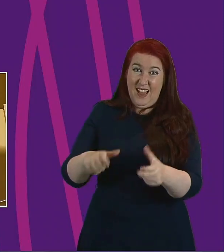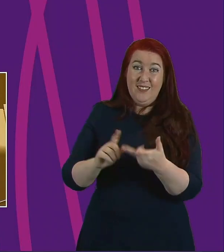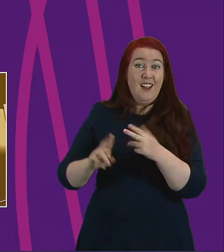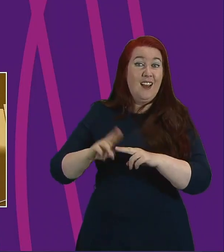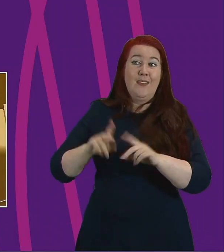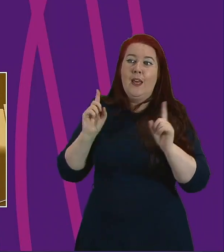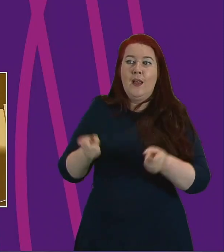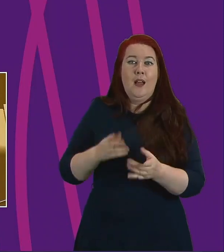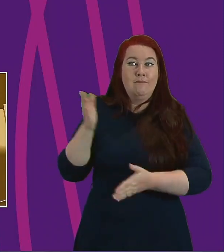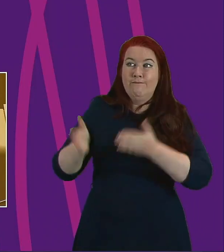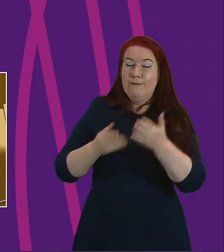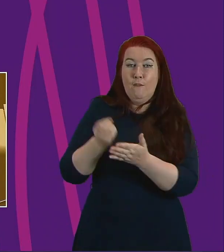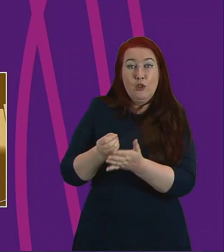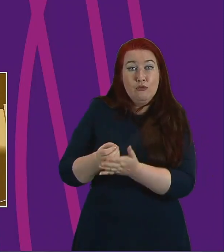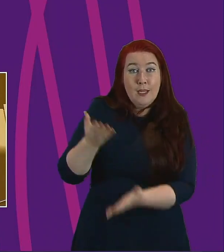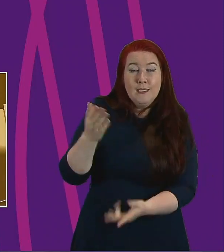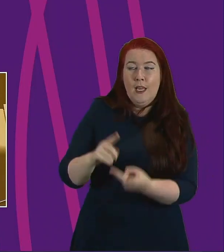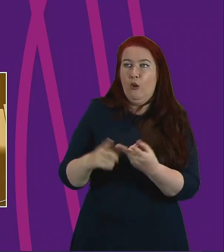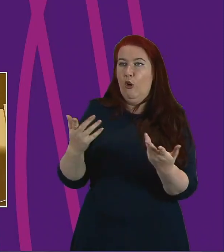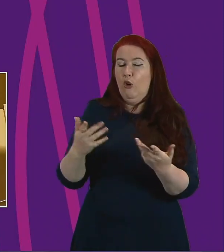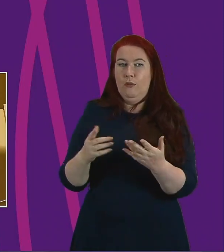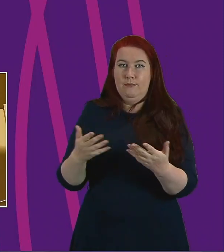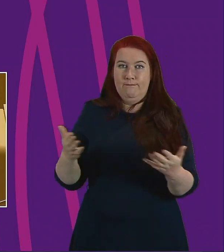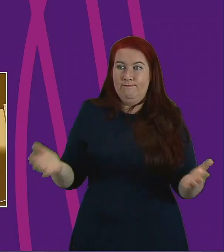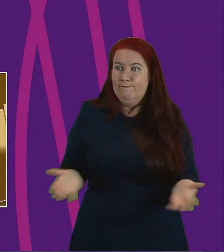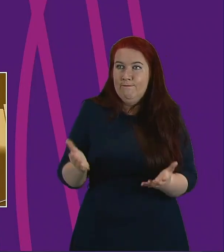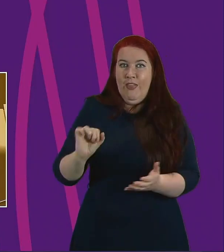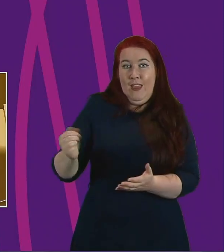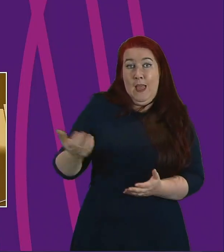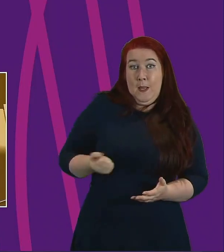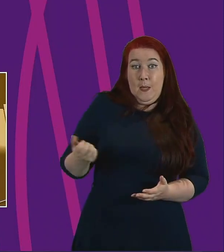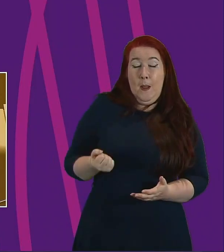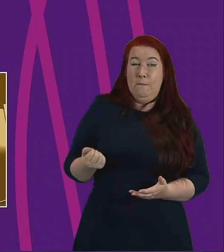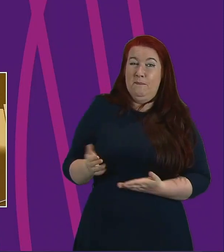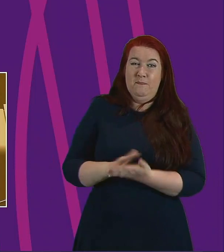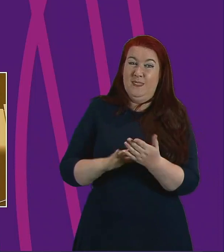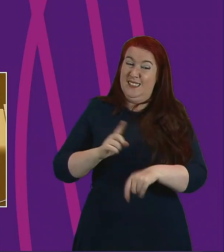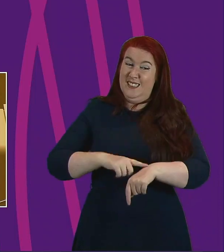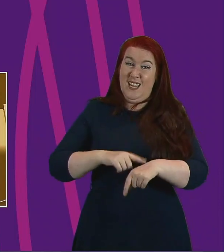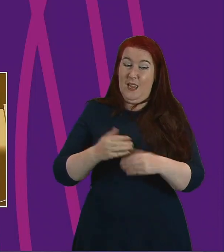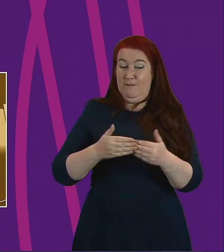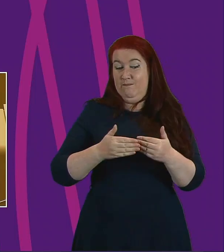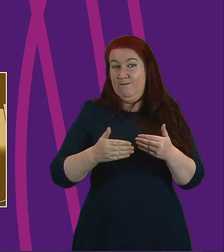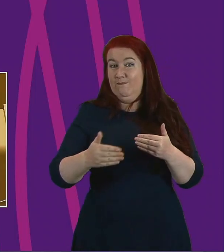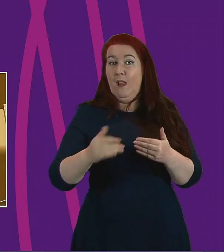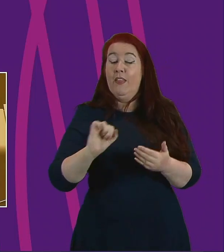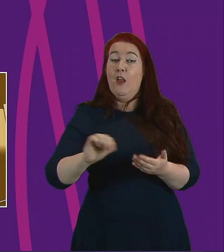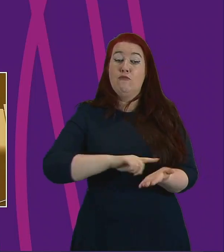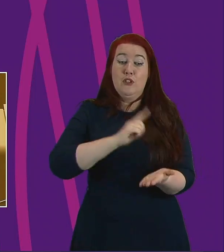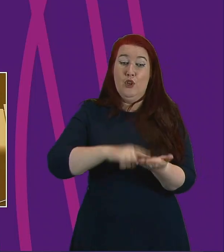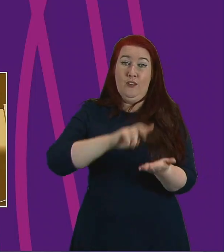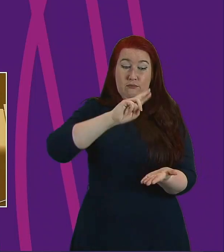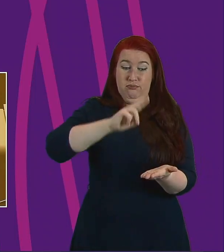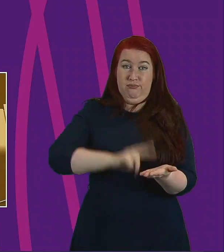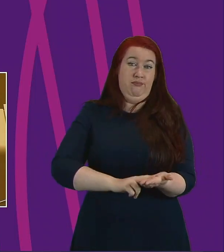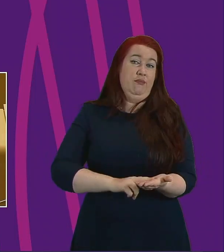fundraising activities or other income generating services it's only a matter of time before the reserves will dry up.